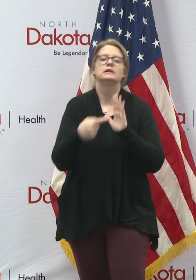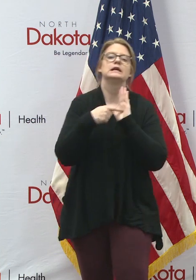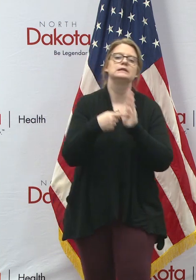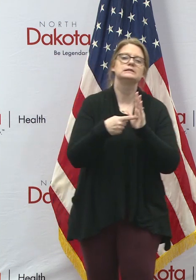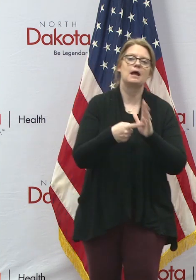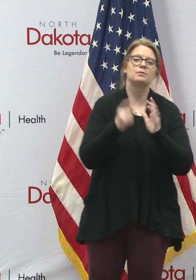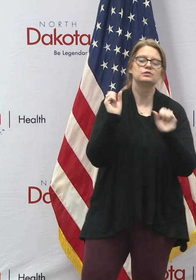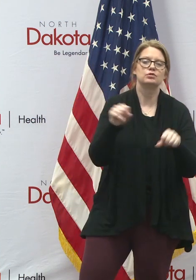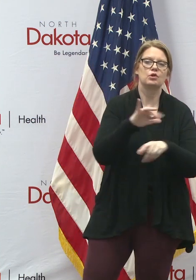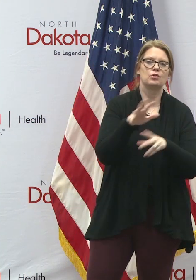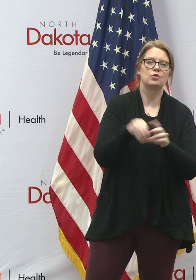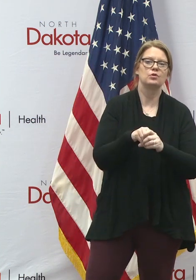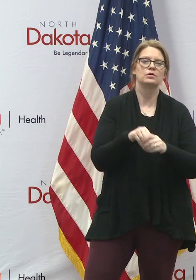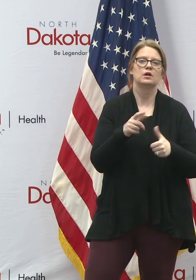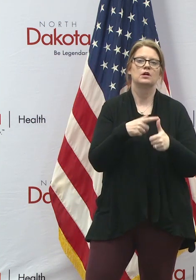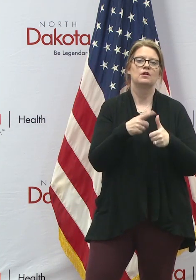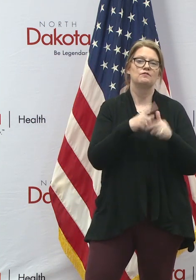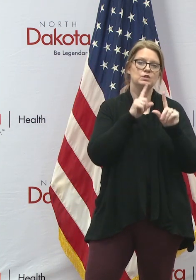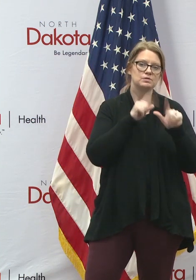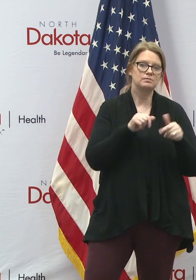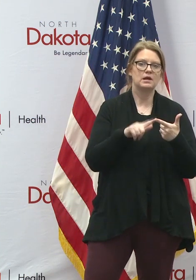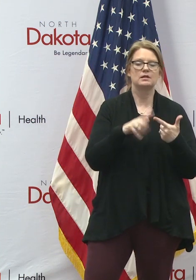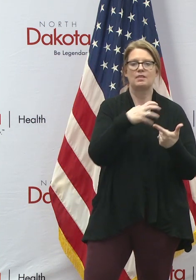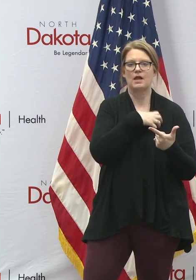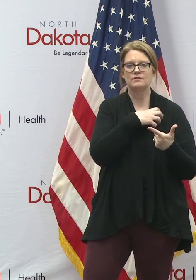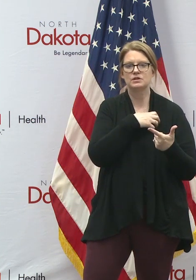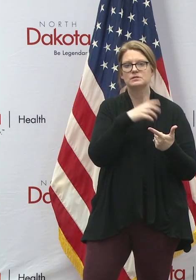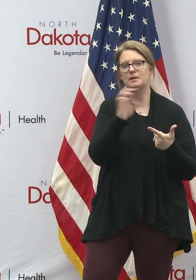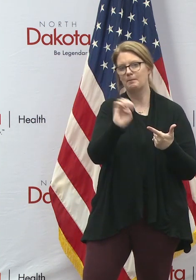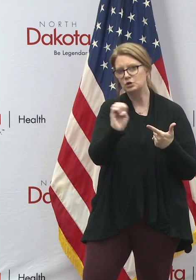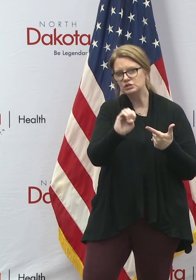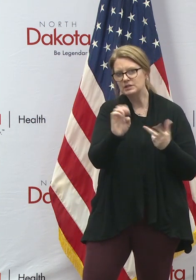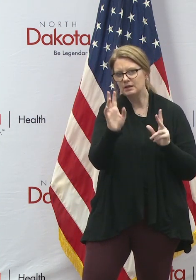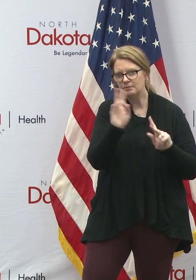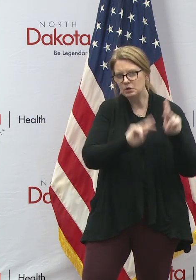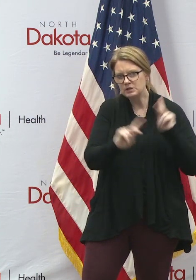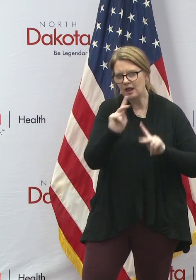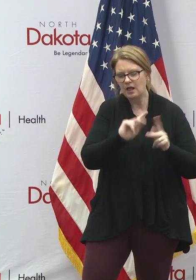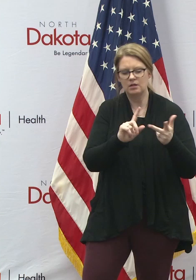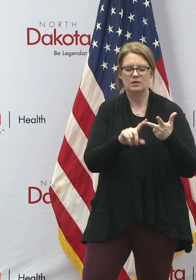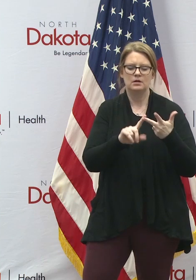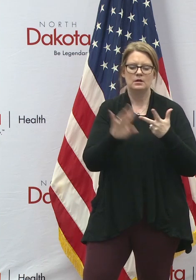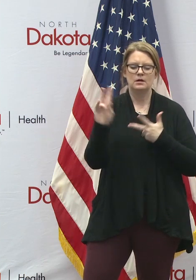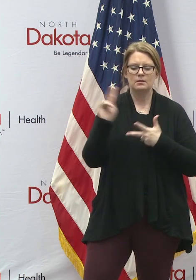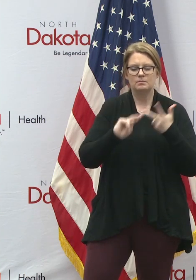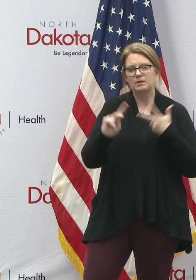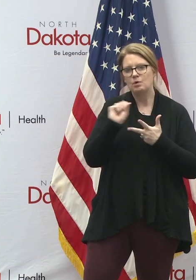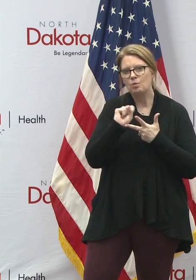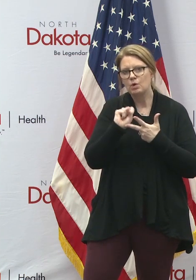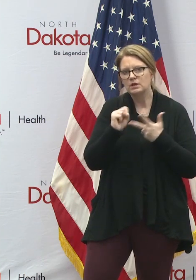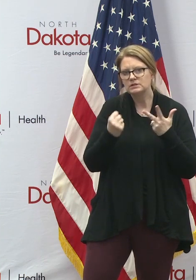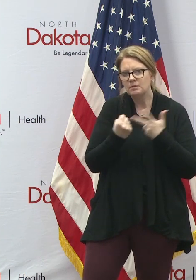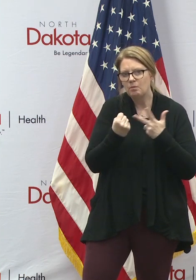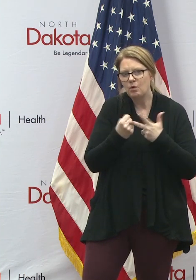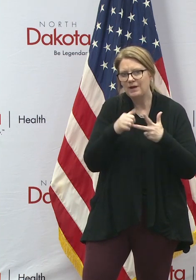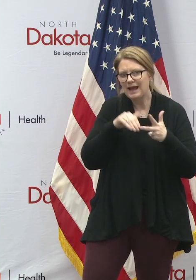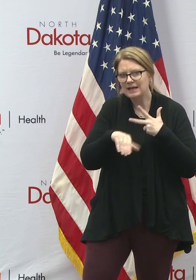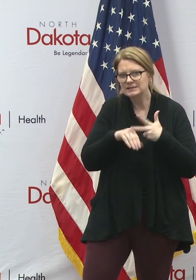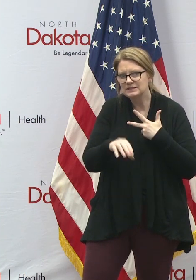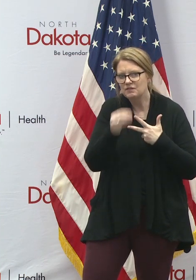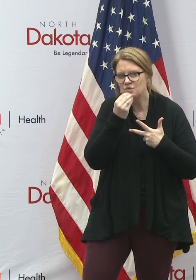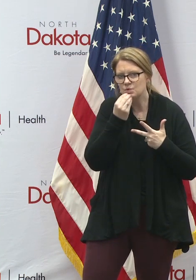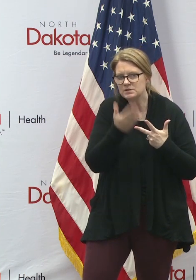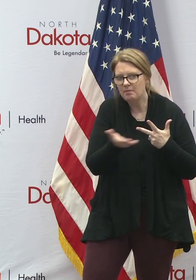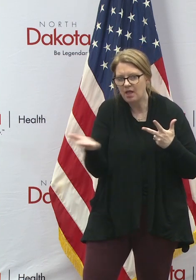workers could include first responders, law enforcement and emergency personnel, people who support access to food